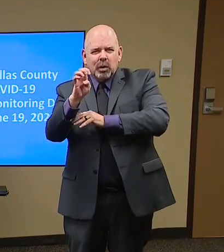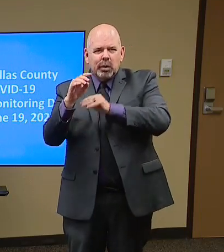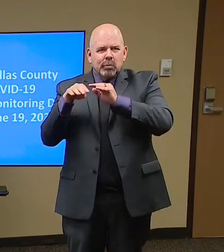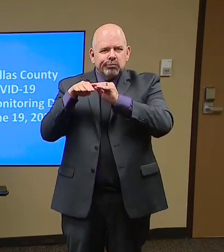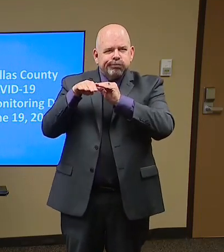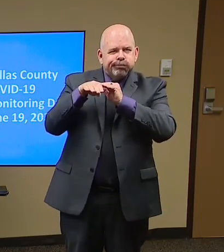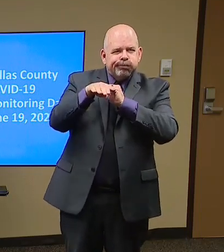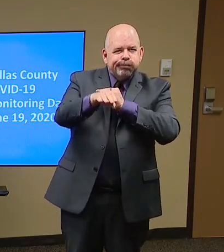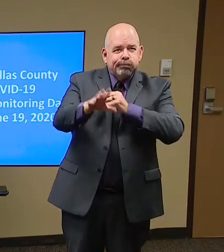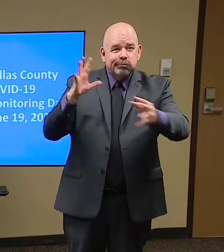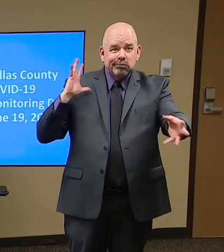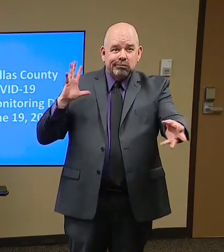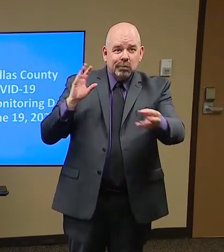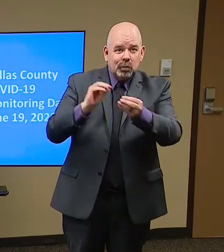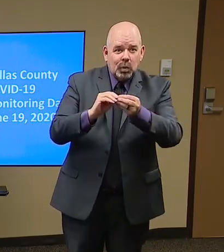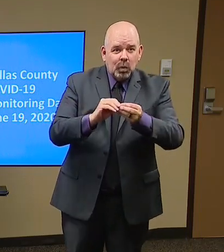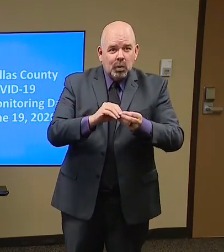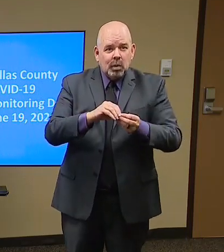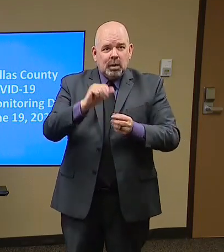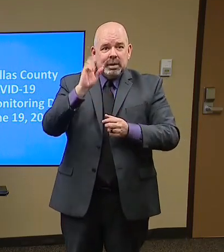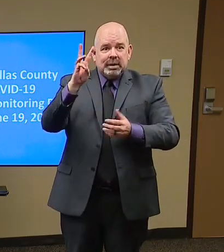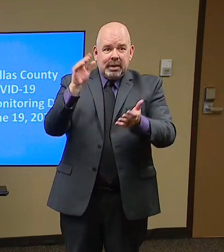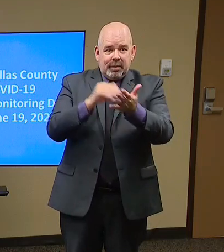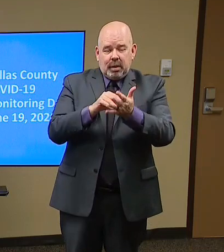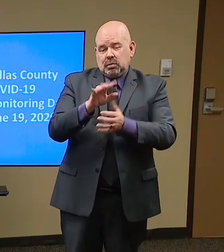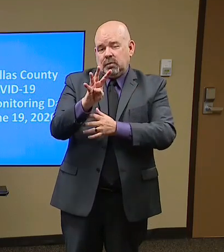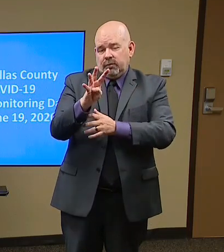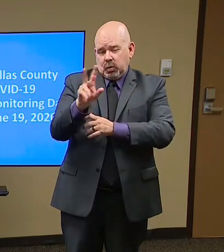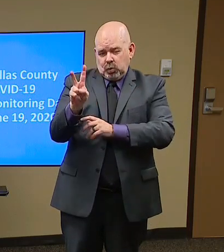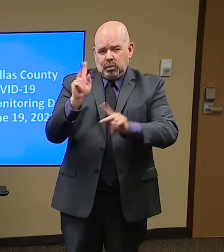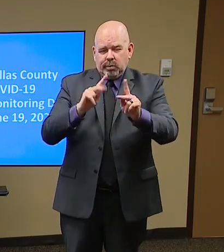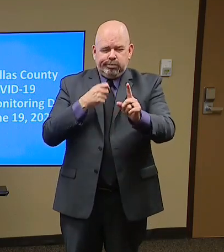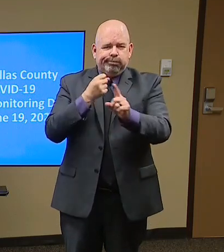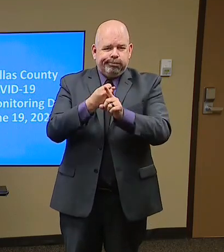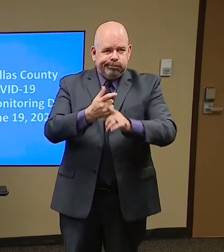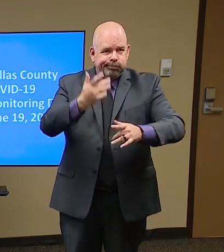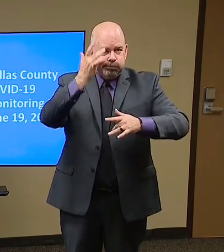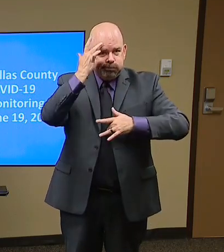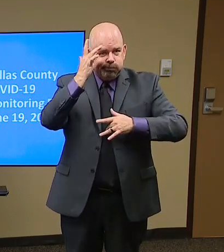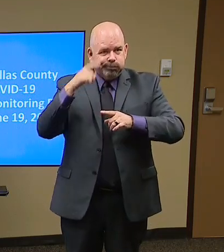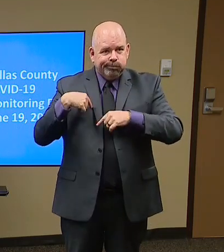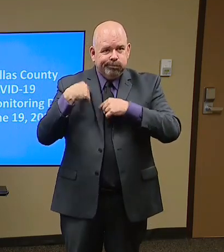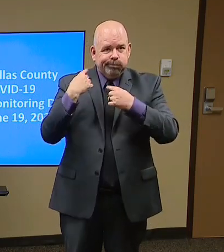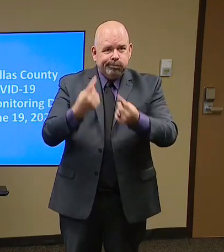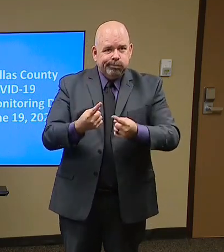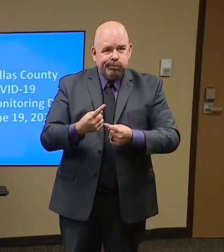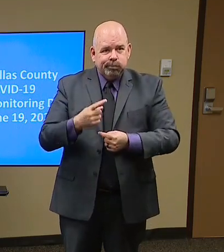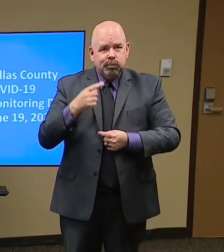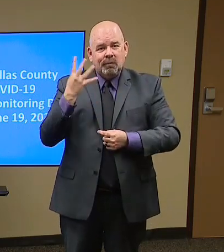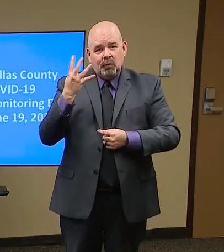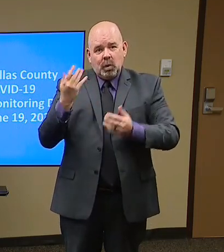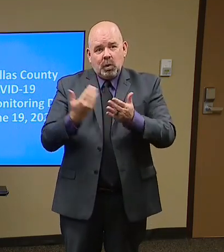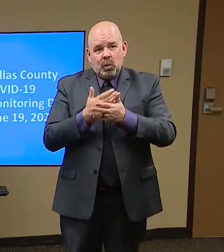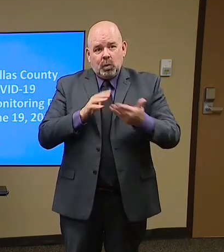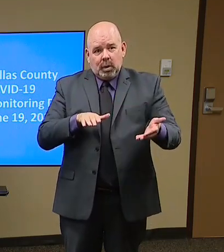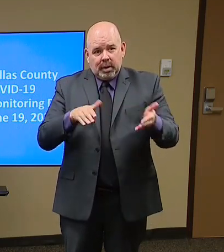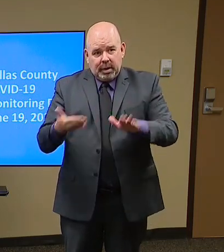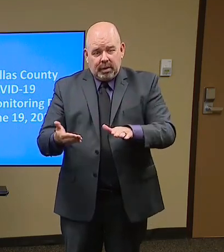,042. And then the four deaths that we reported today. So again, 311 deaths.